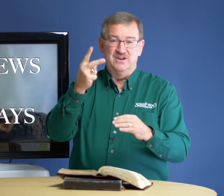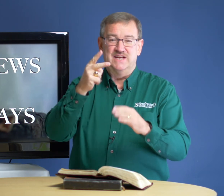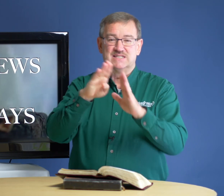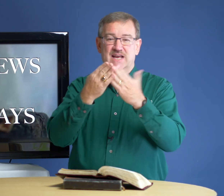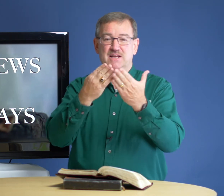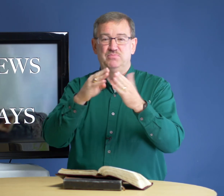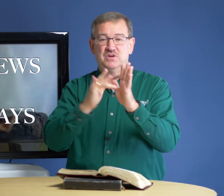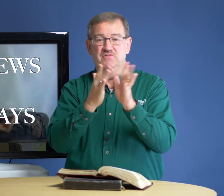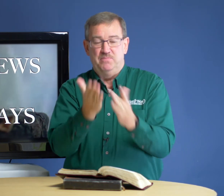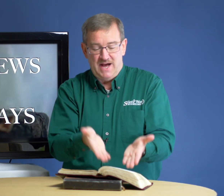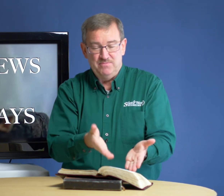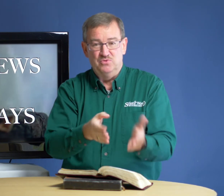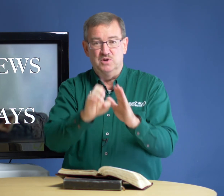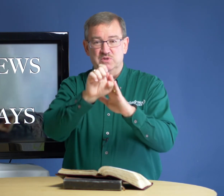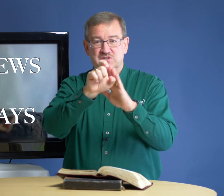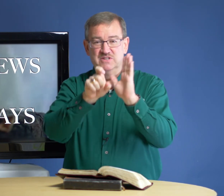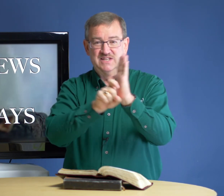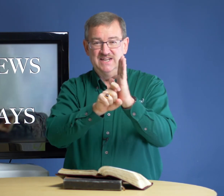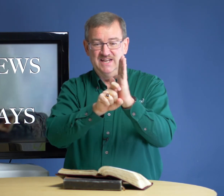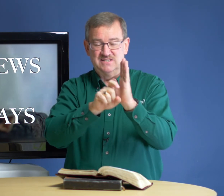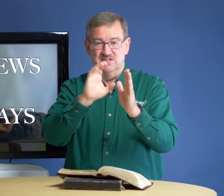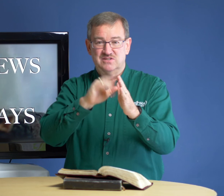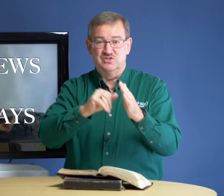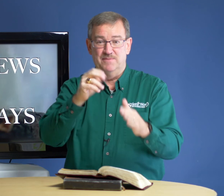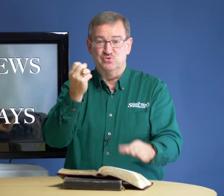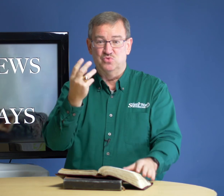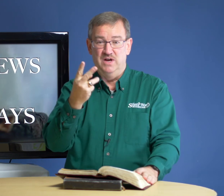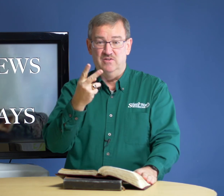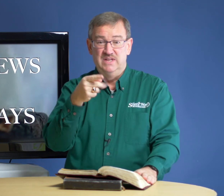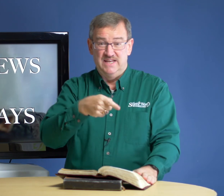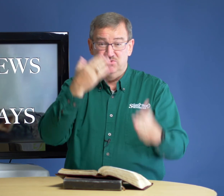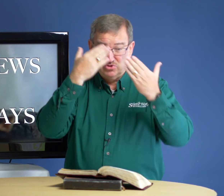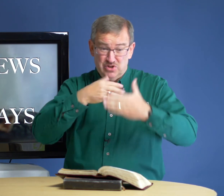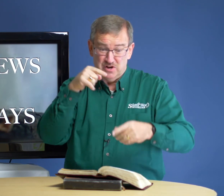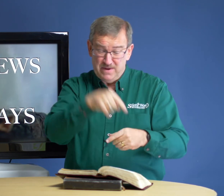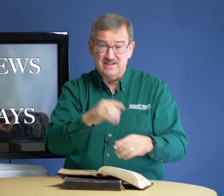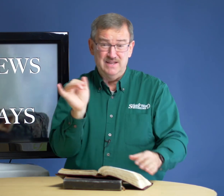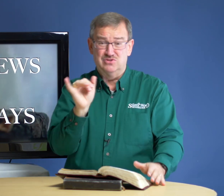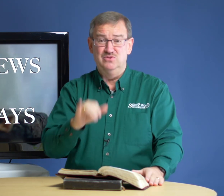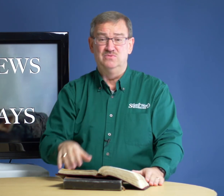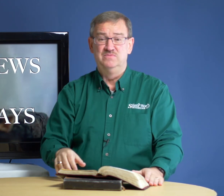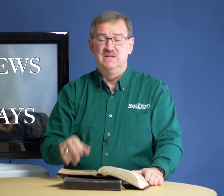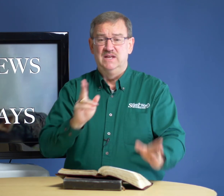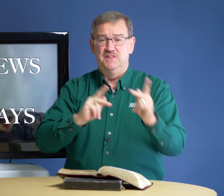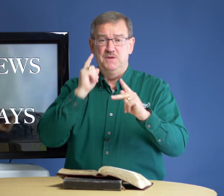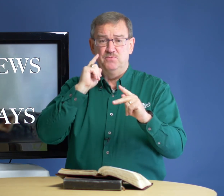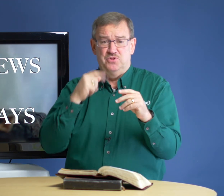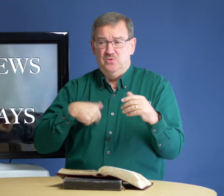in that second book of the Bible where we started today in Exodus chapter 12, it was dark back then too. The people thought,